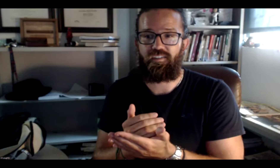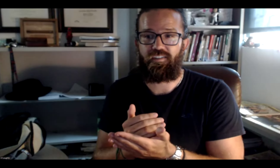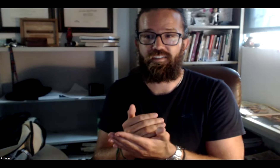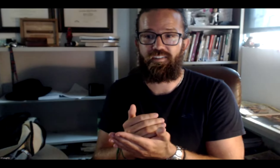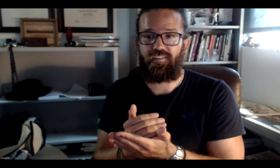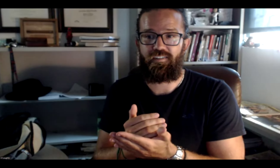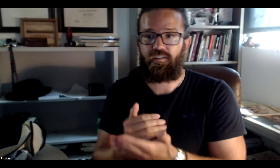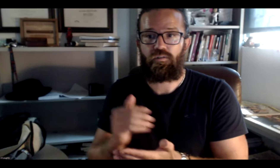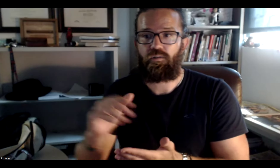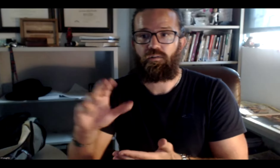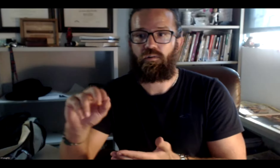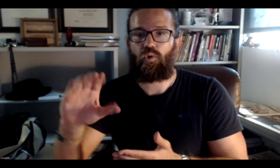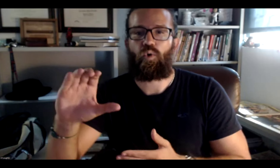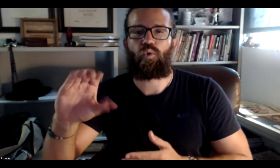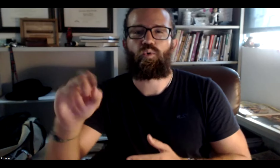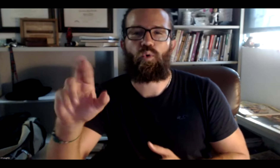-week lessons.